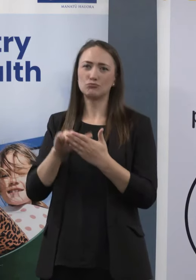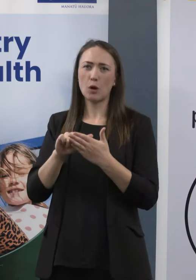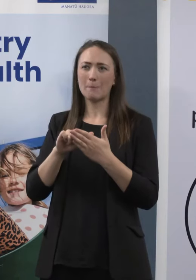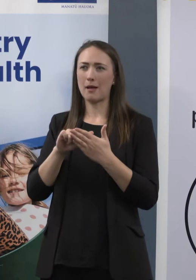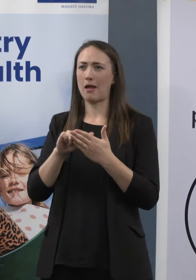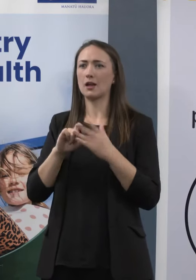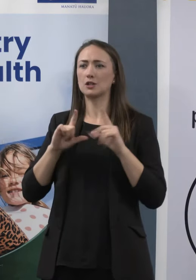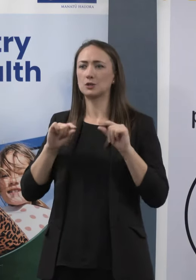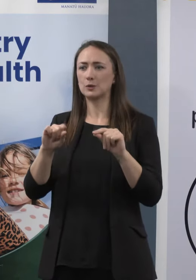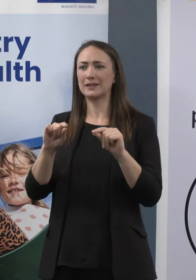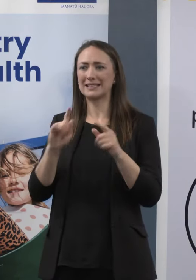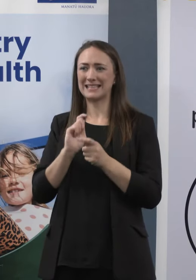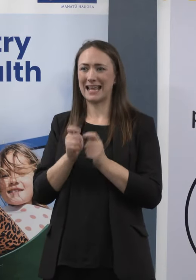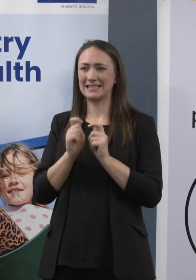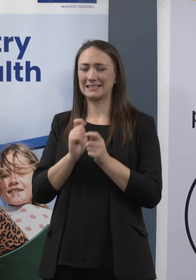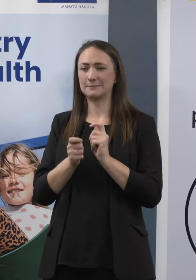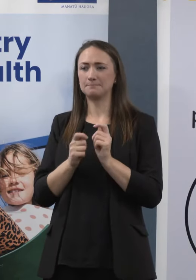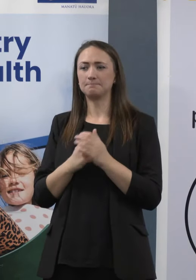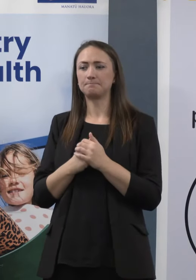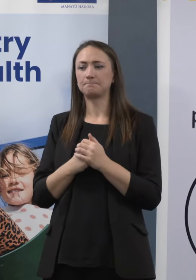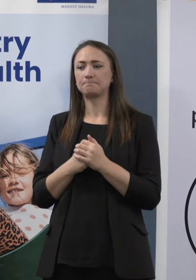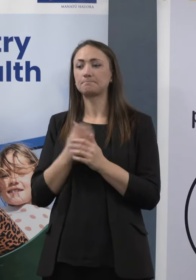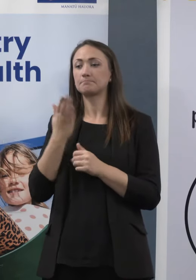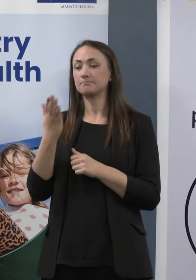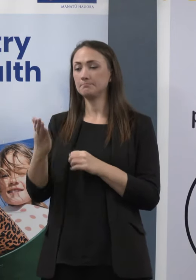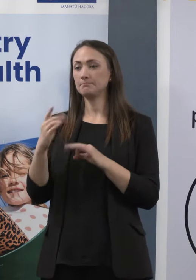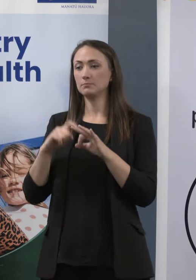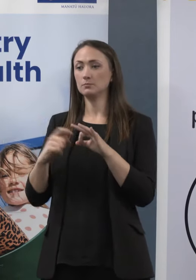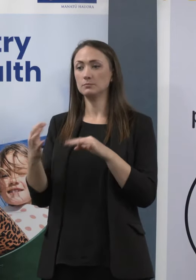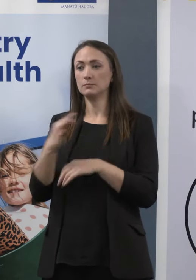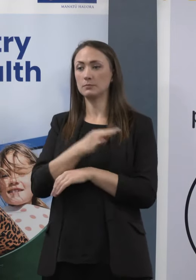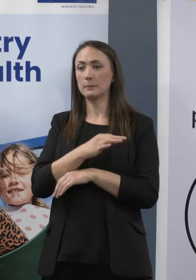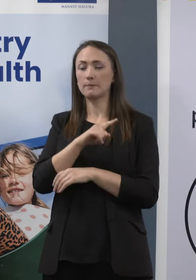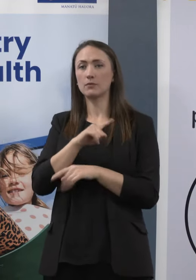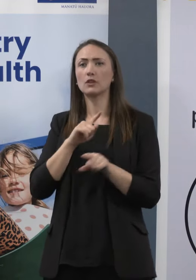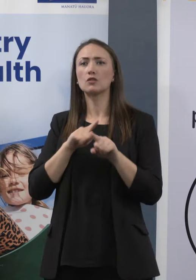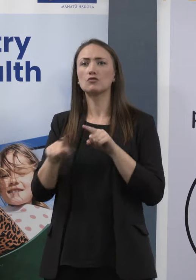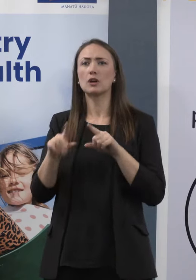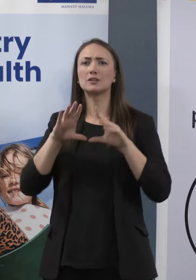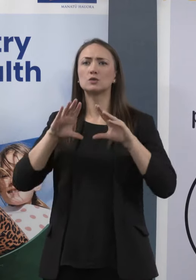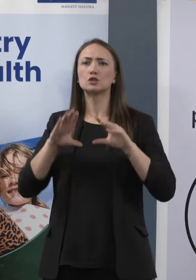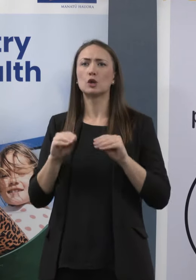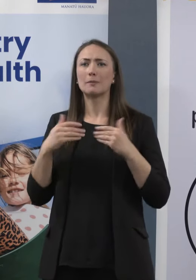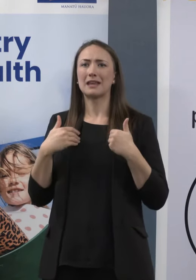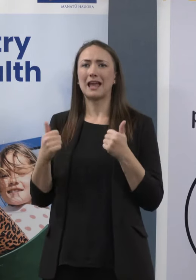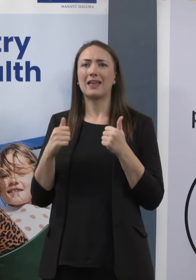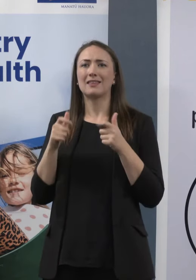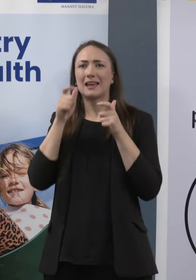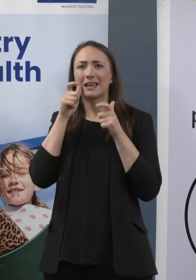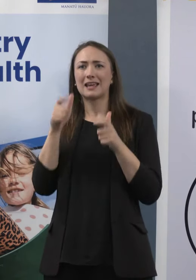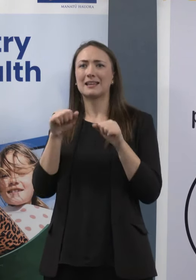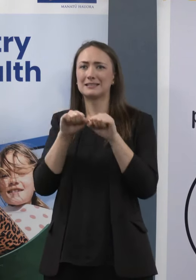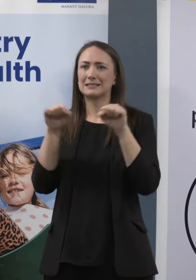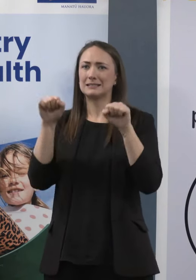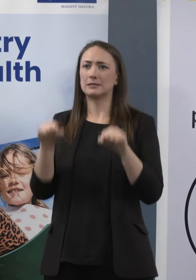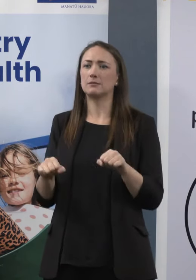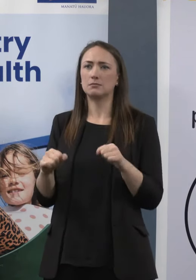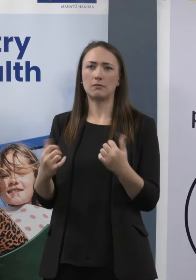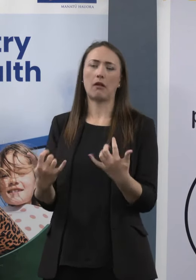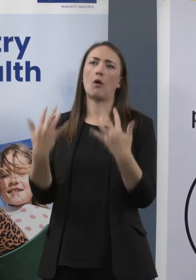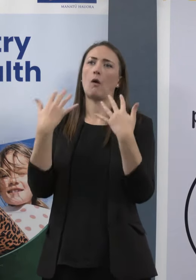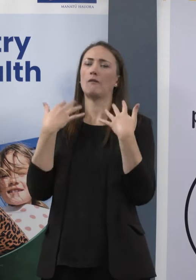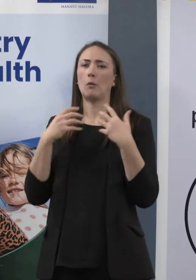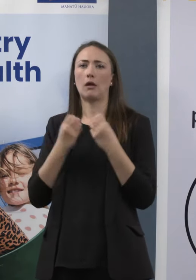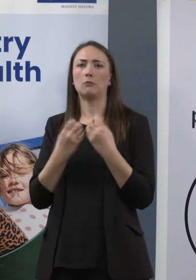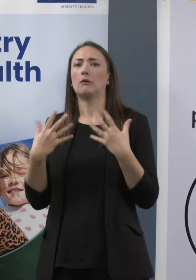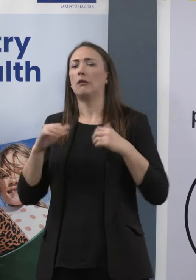rat tests here. In regards to preventing healthcare overwhelm, but we're already hearing that, you know, EDs are overloaded, lectures are on hold and